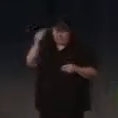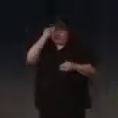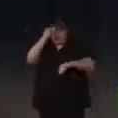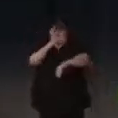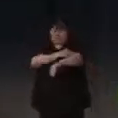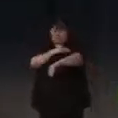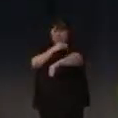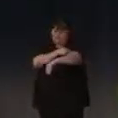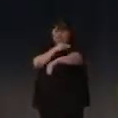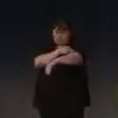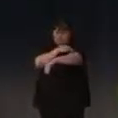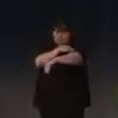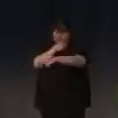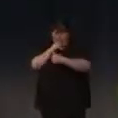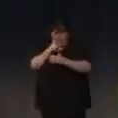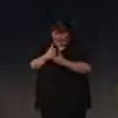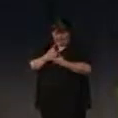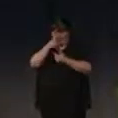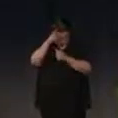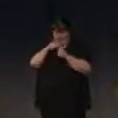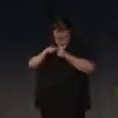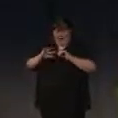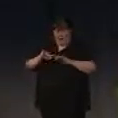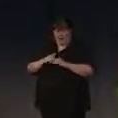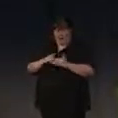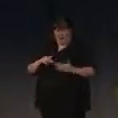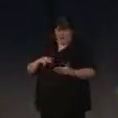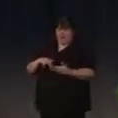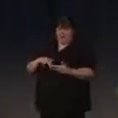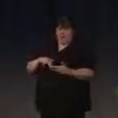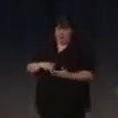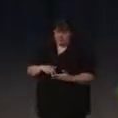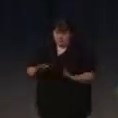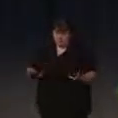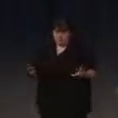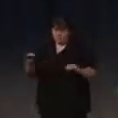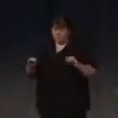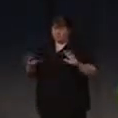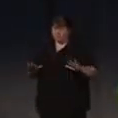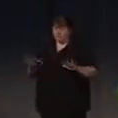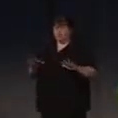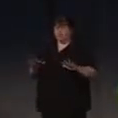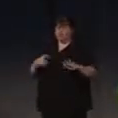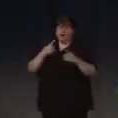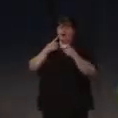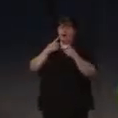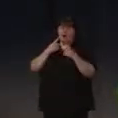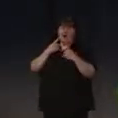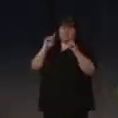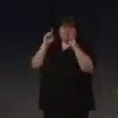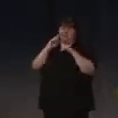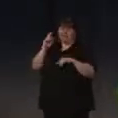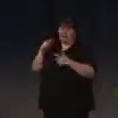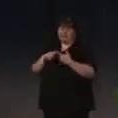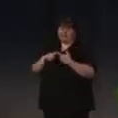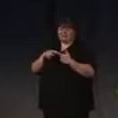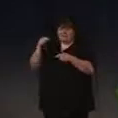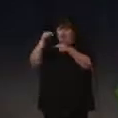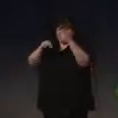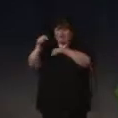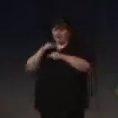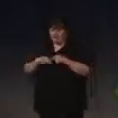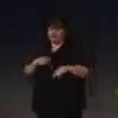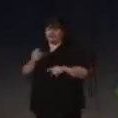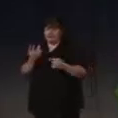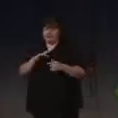memory to sort of help you orient yourself in the space. Ultimately, I think it's kind of a regressive experience. You end up